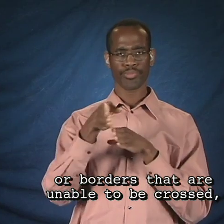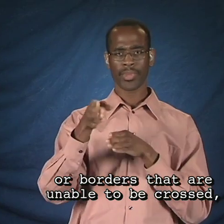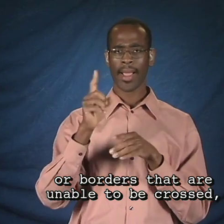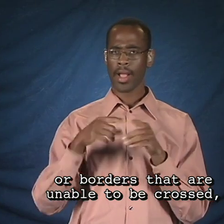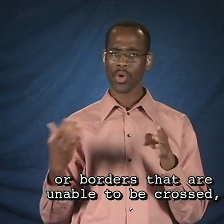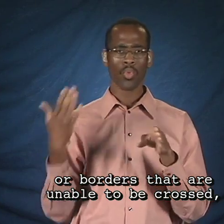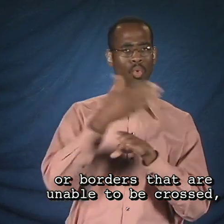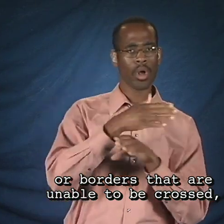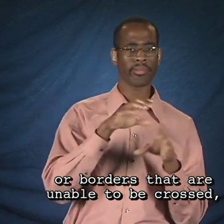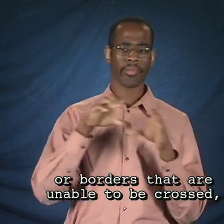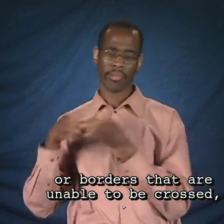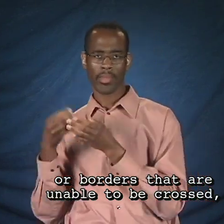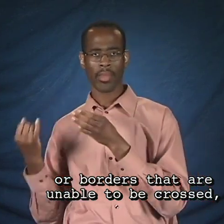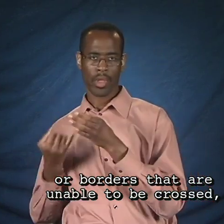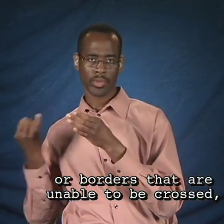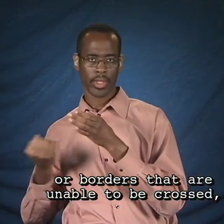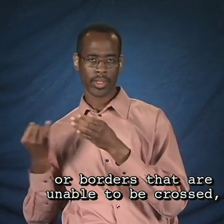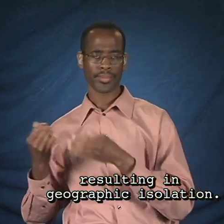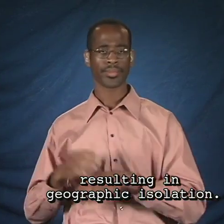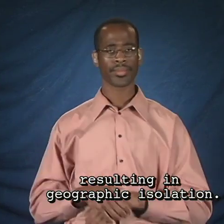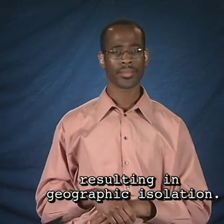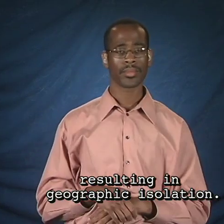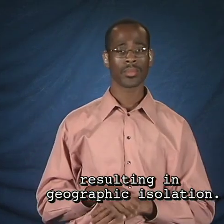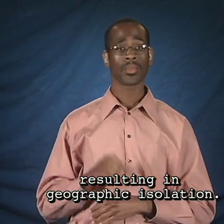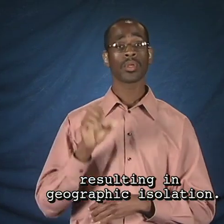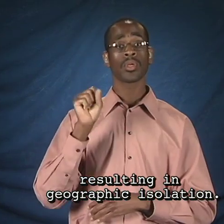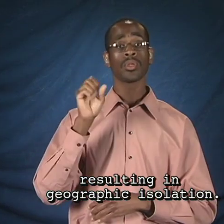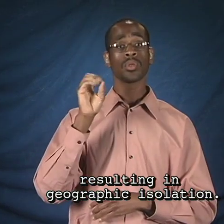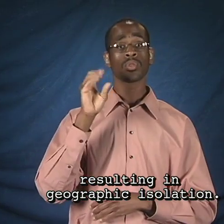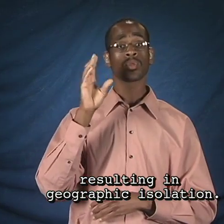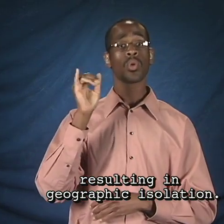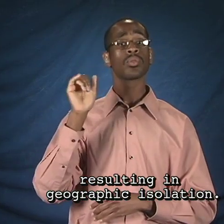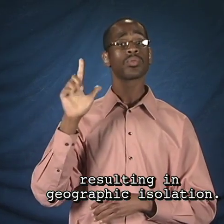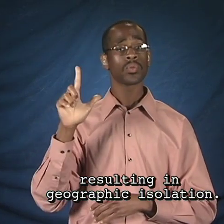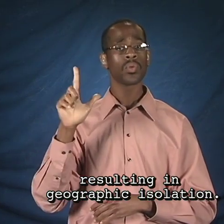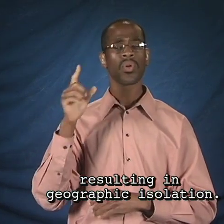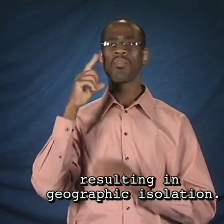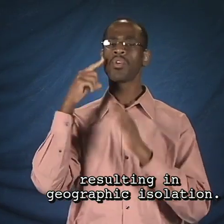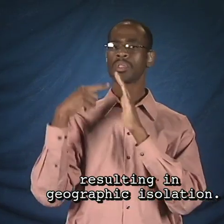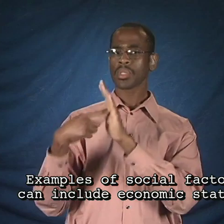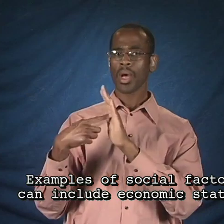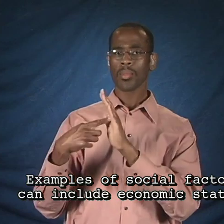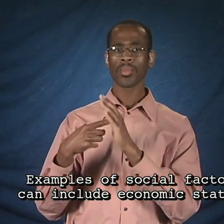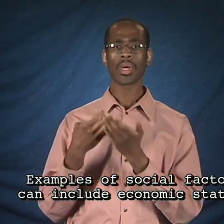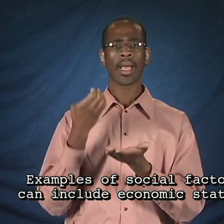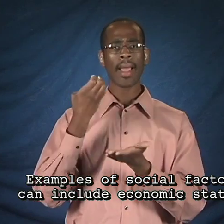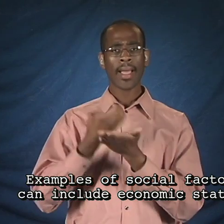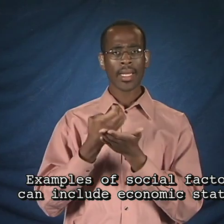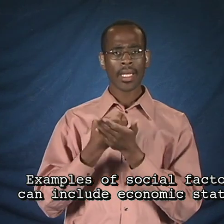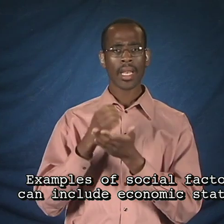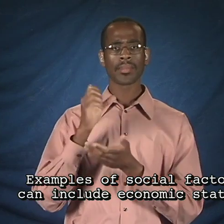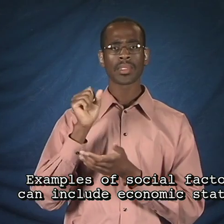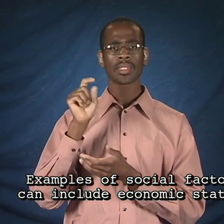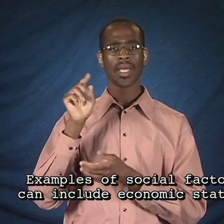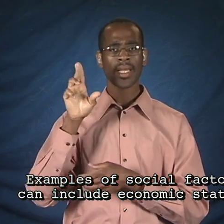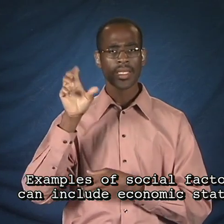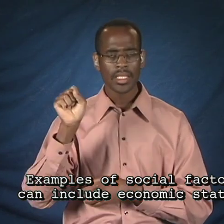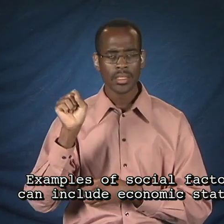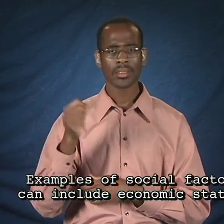borders that are unable to be crossed, resulting in geographic isolation. Examples of social factors can include economic